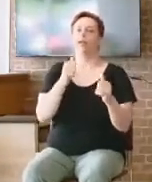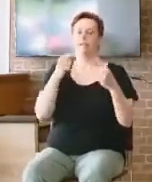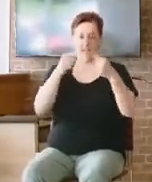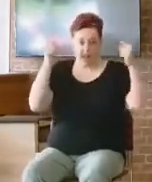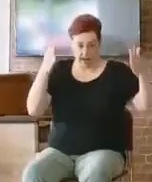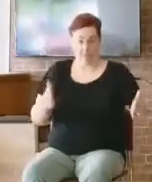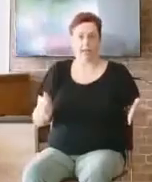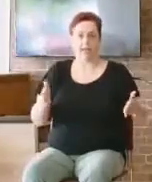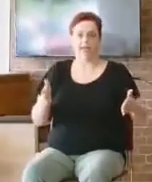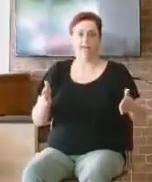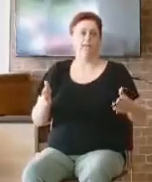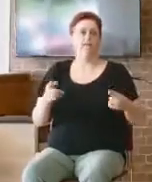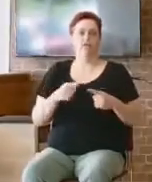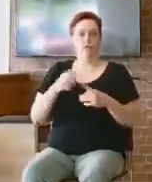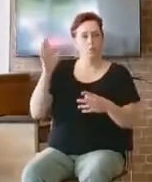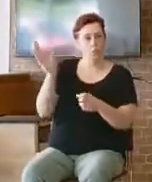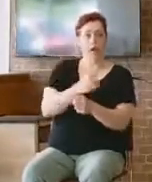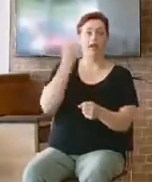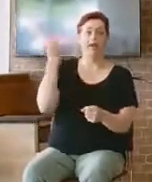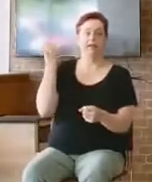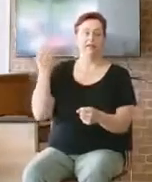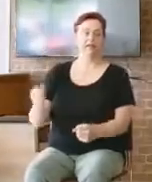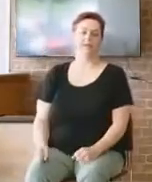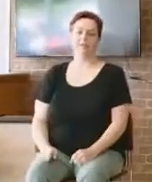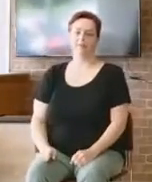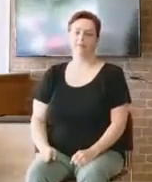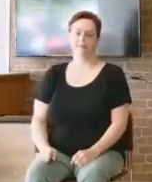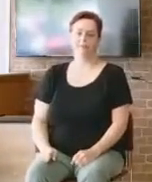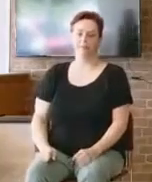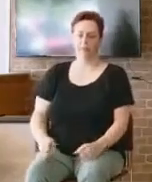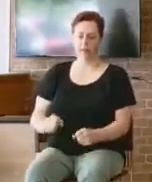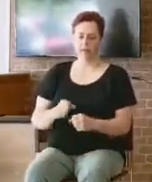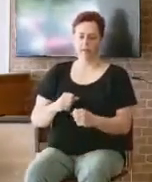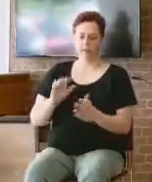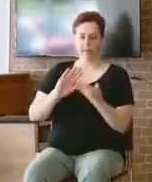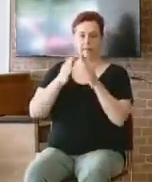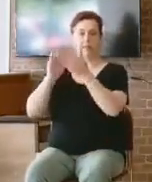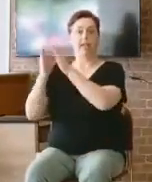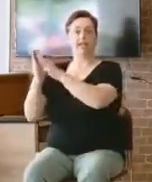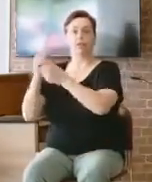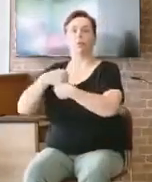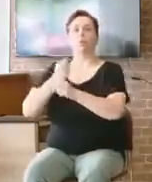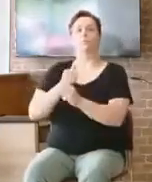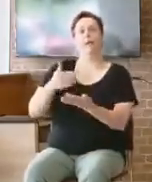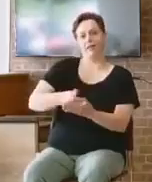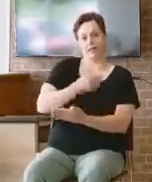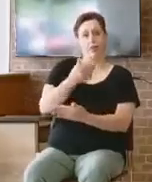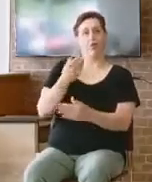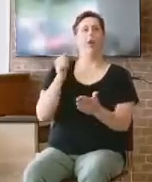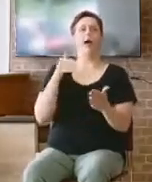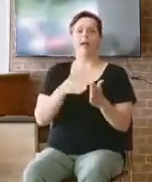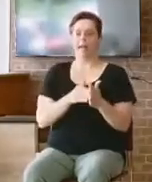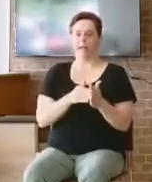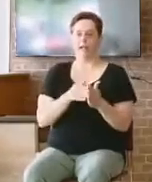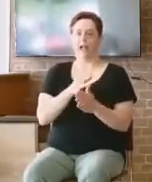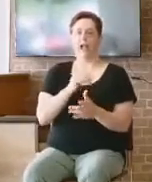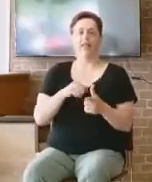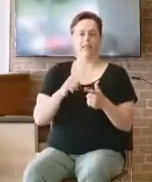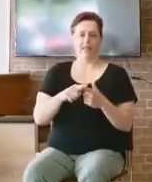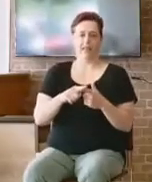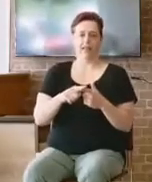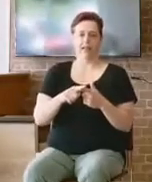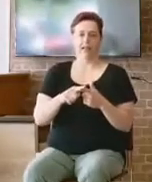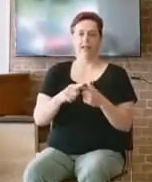their cities were restored. And all this stuff happened. And then at the very end of that, it said that there was peace between Israel and the Amorites.